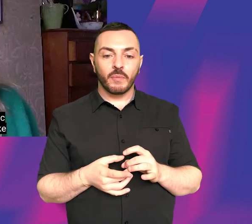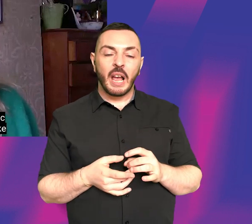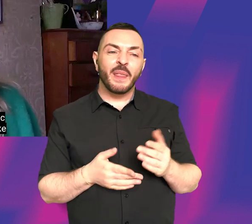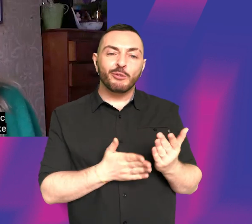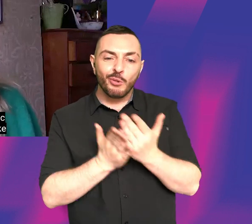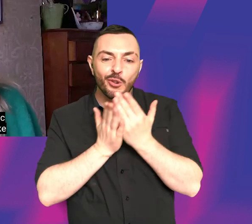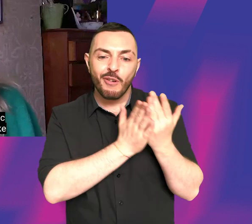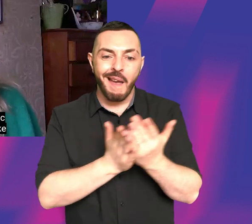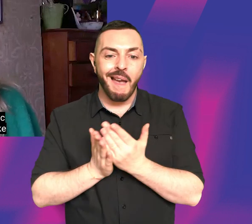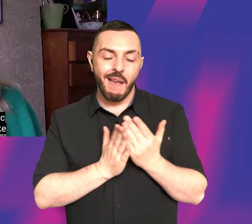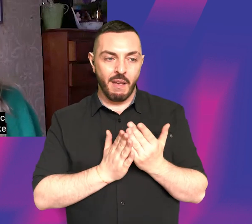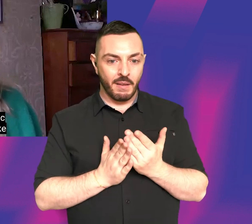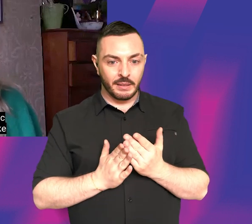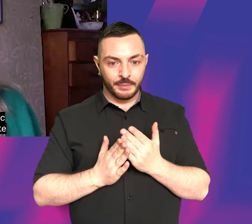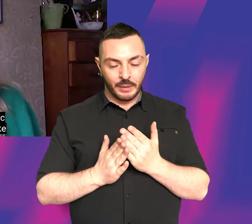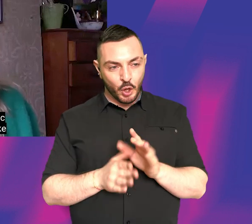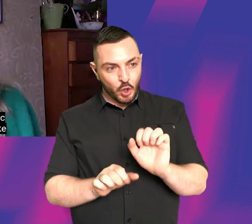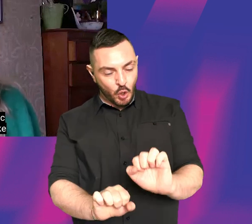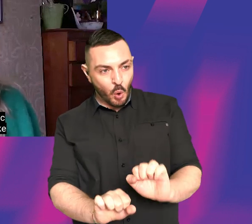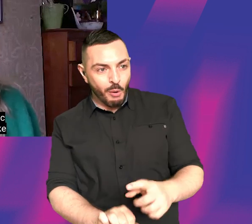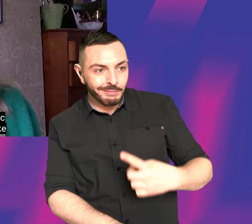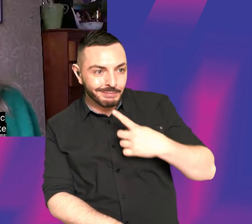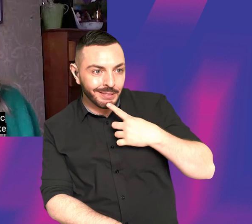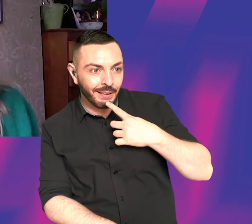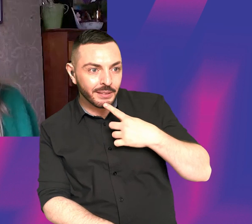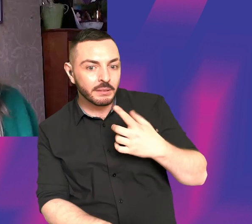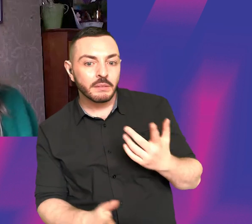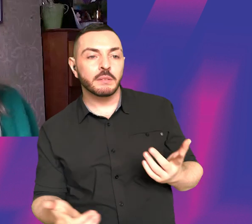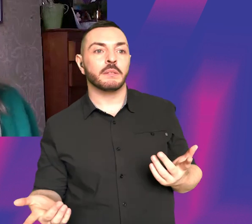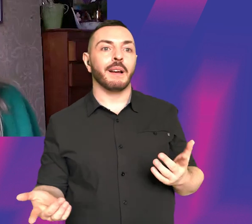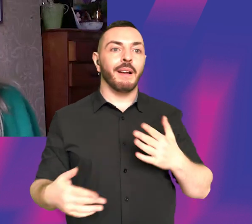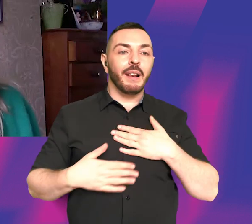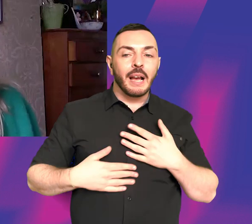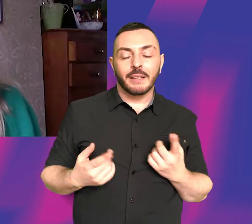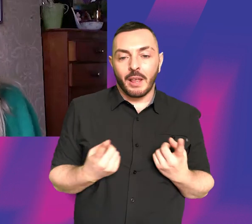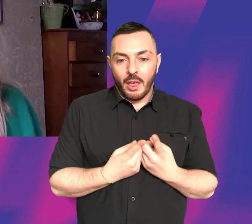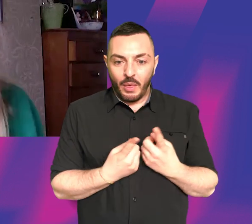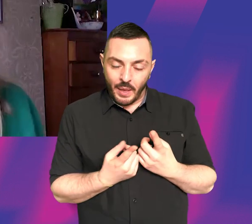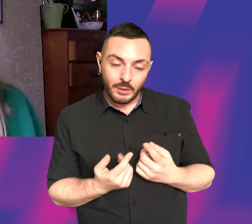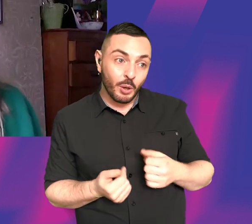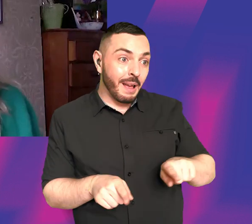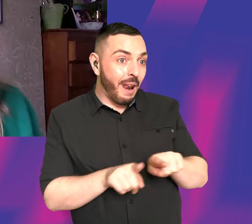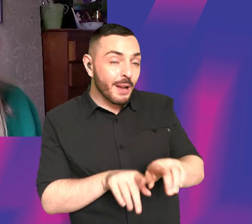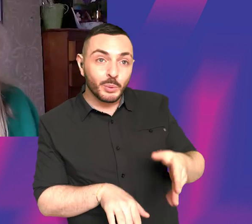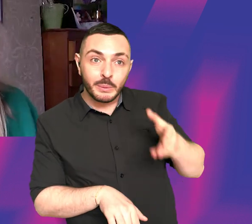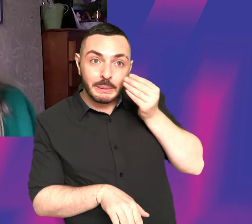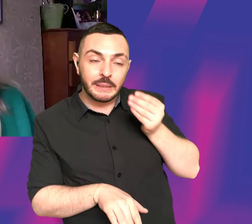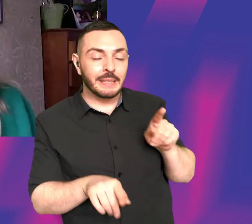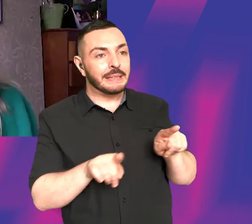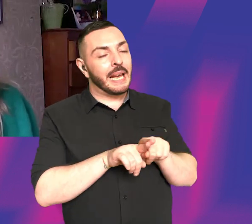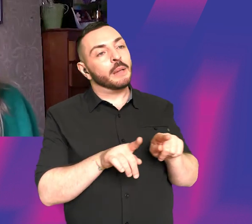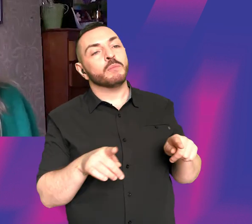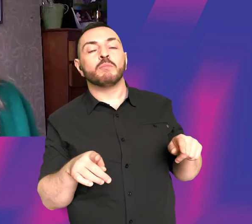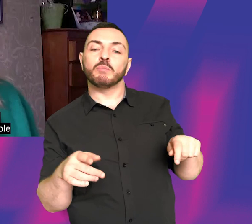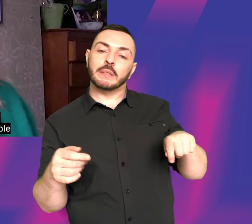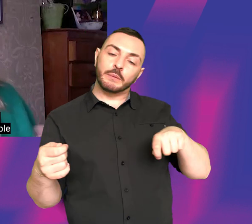share your aesthetic taste, who like the things that you like to watch, who like to listen to the same kinds of music. If you're working with